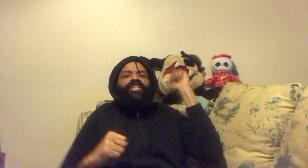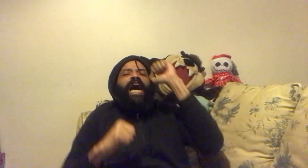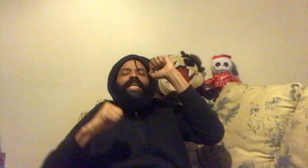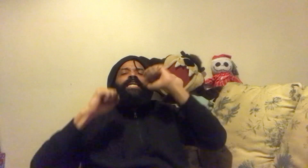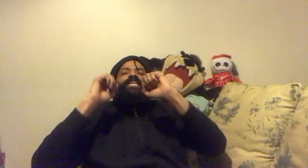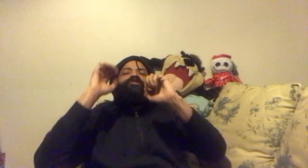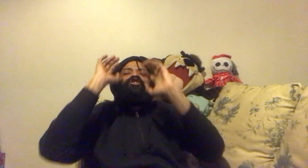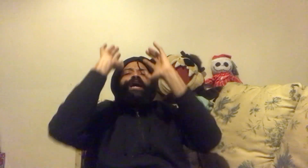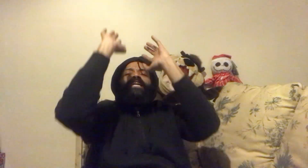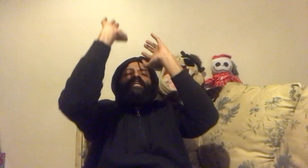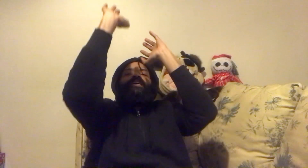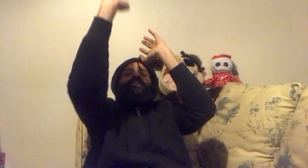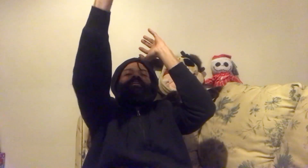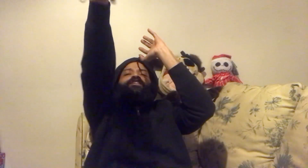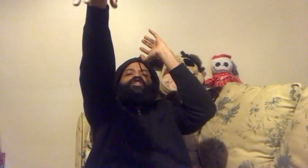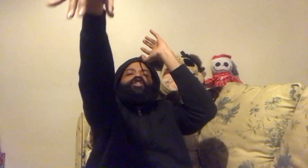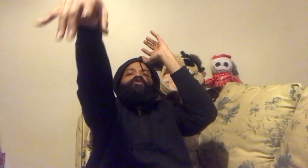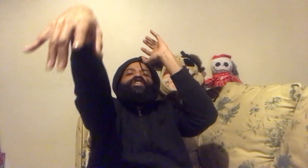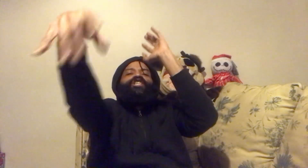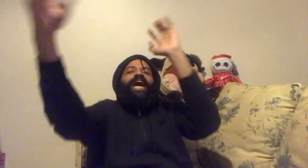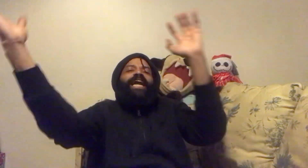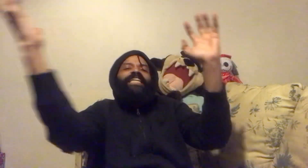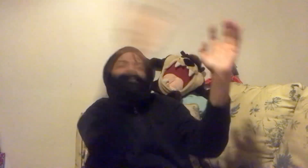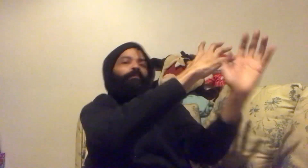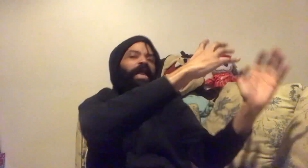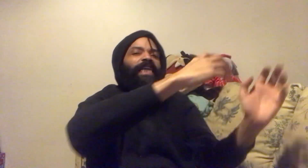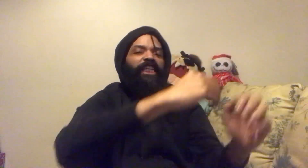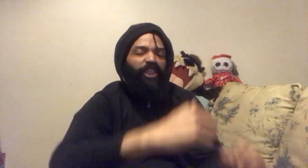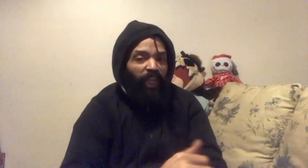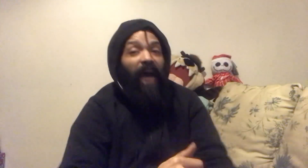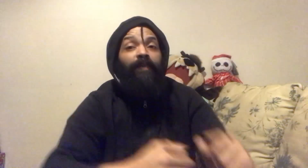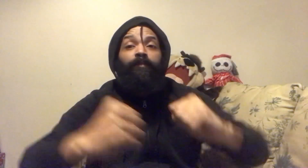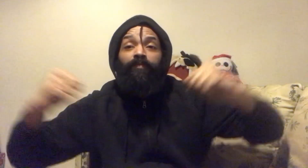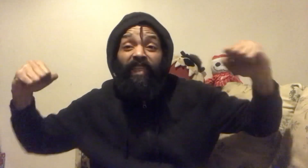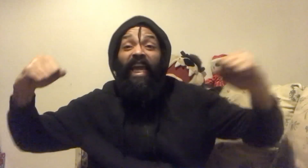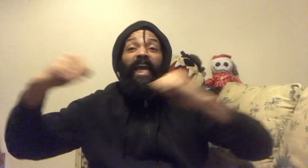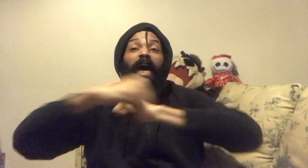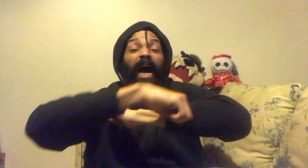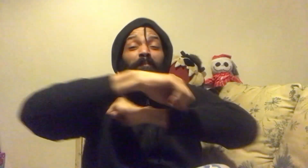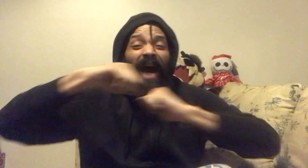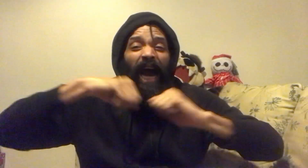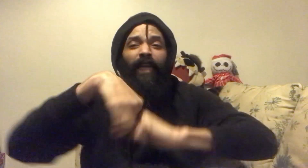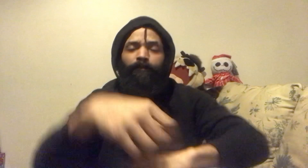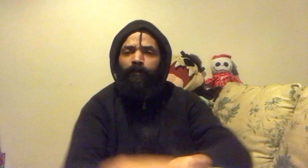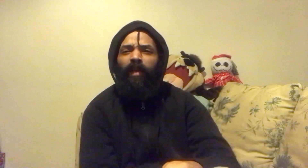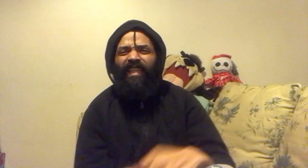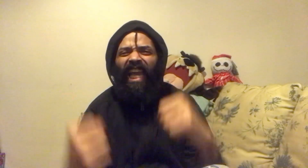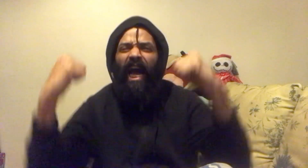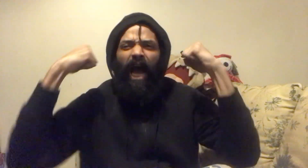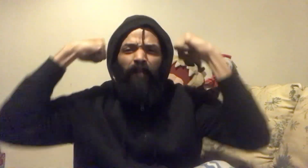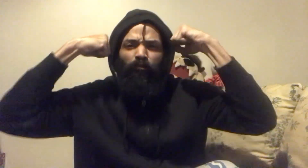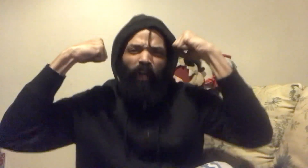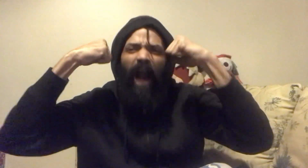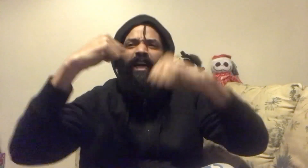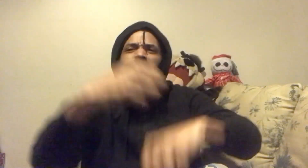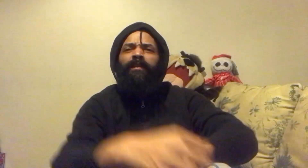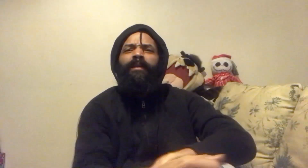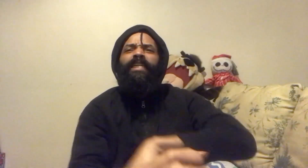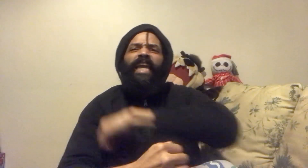shot. You try to shoot a shot, I shall block your shot. Yeah, I'm hot. Yeah, I'm rock. Yeah,